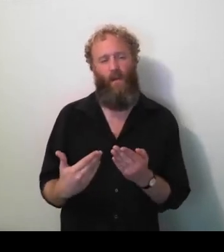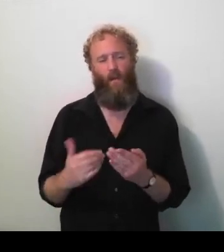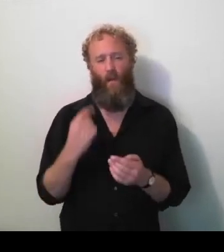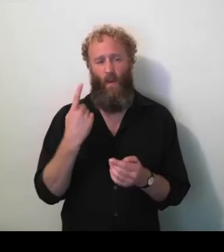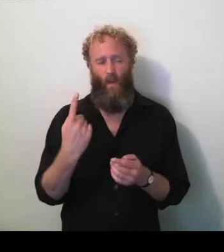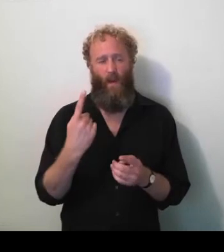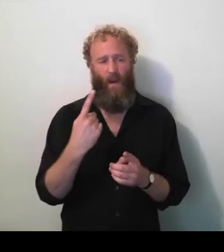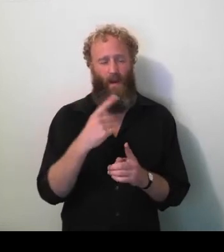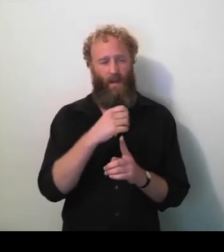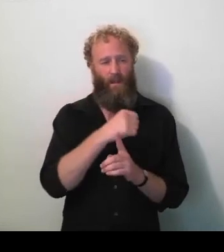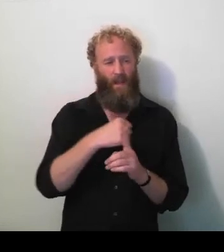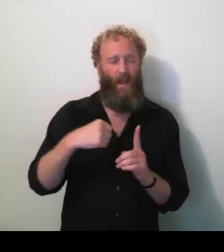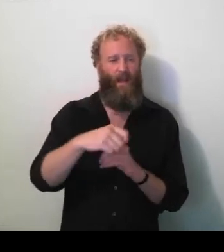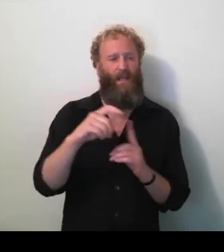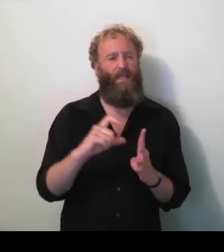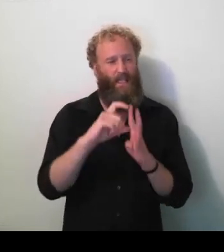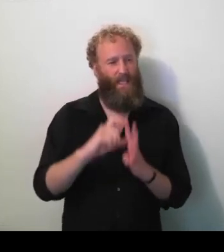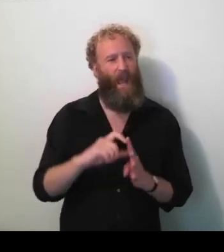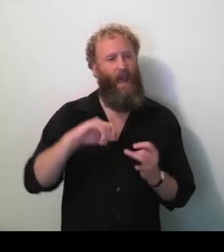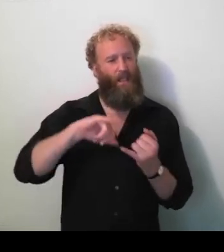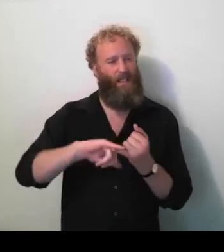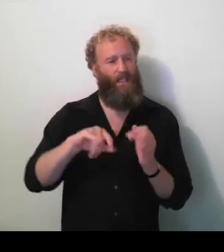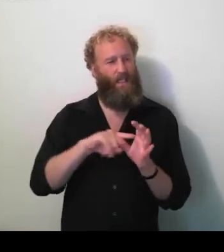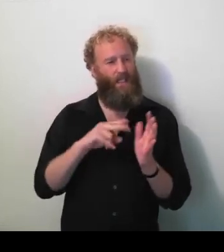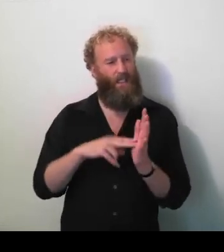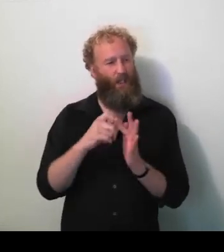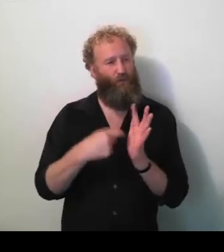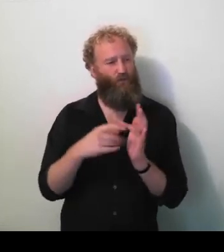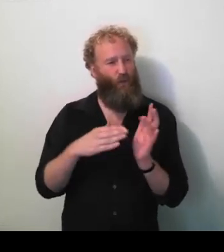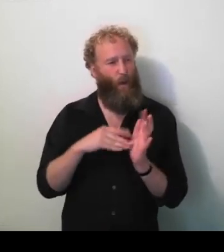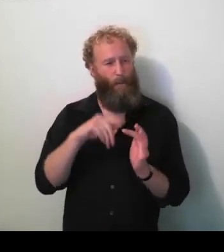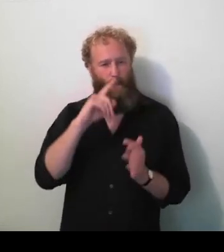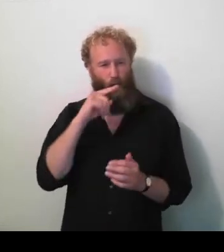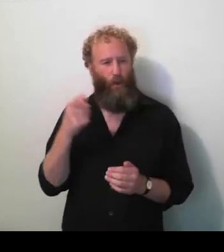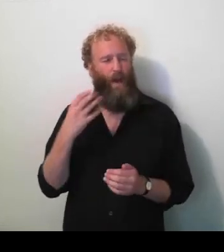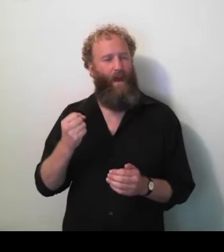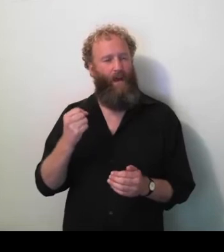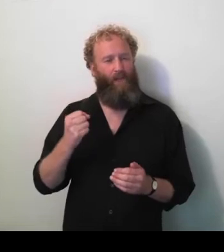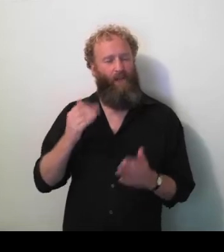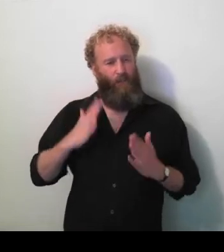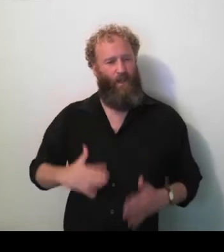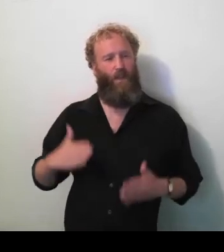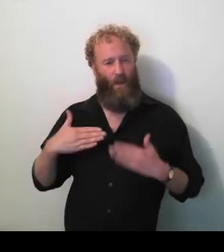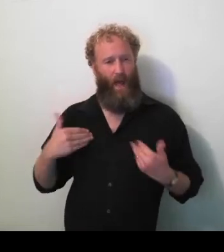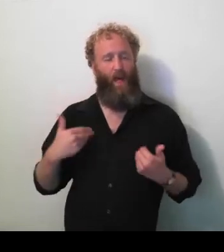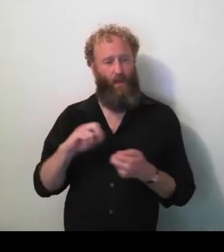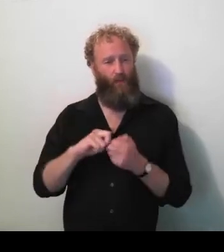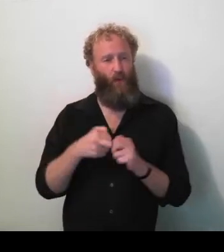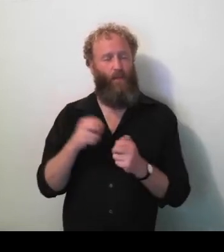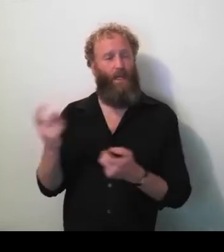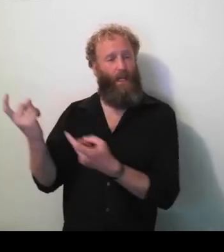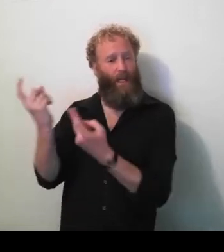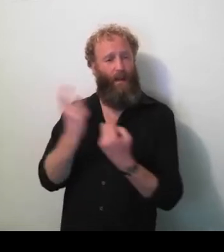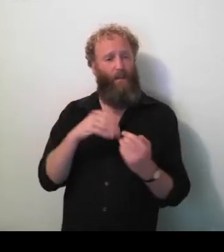syndrome woman who did have a physical health problem. She entered into one of our two major hospitals